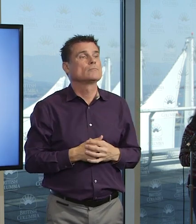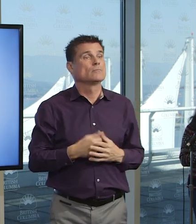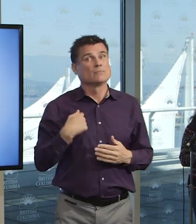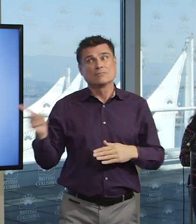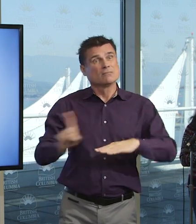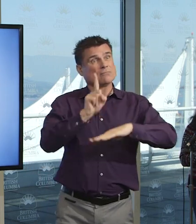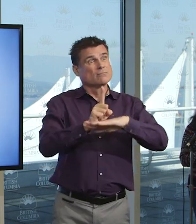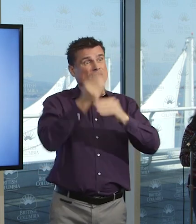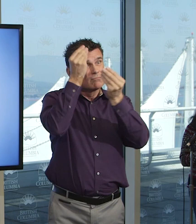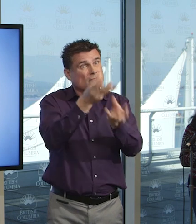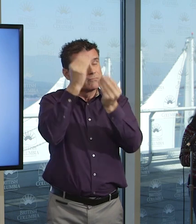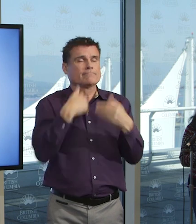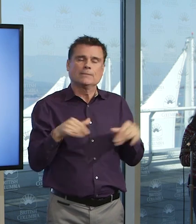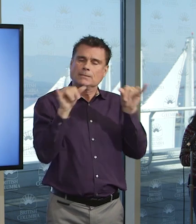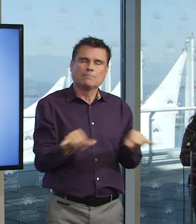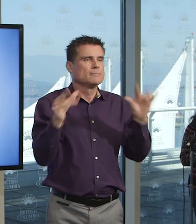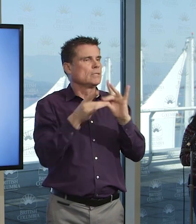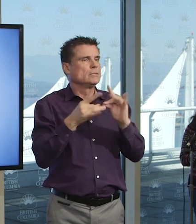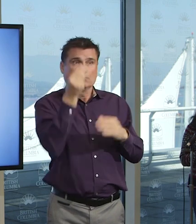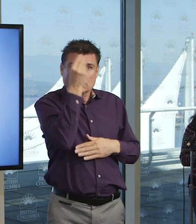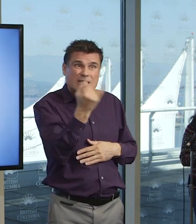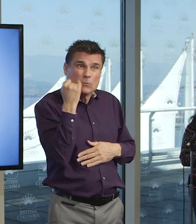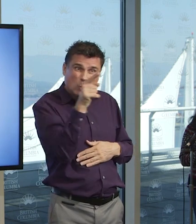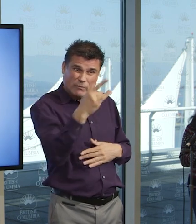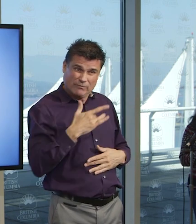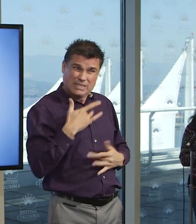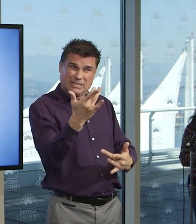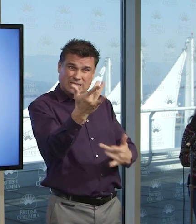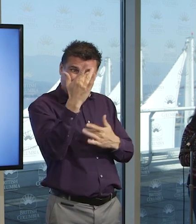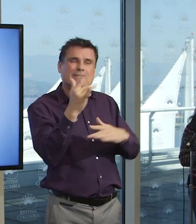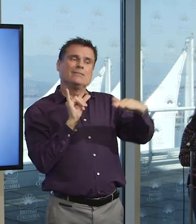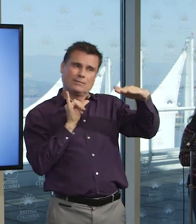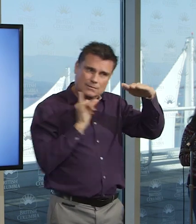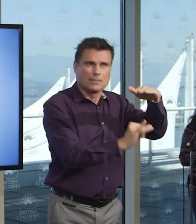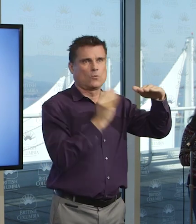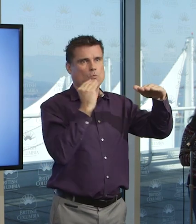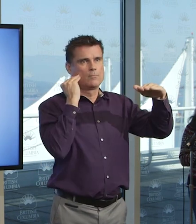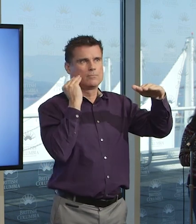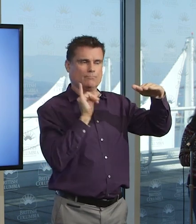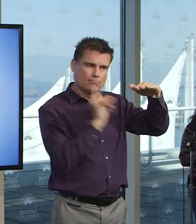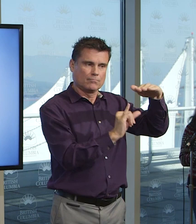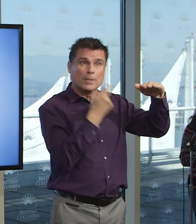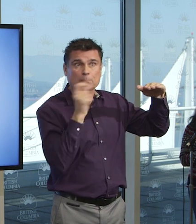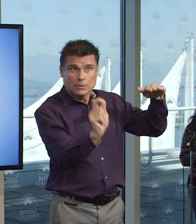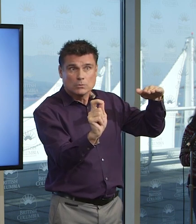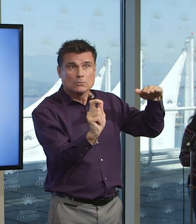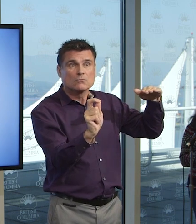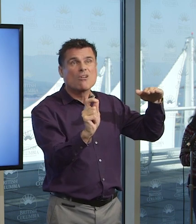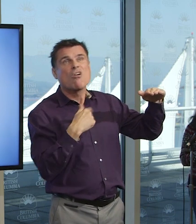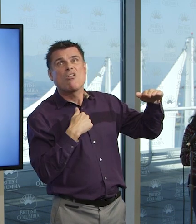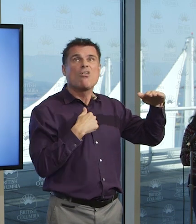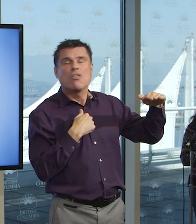If you're sick, stay home. And that is, I think, a key order, a key responsibility that everyone